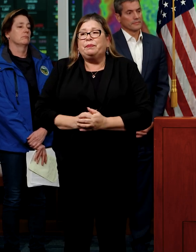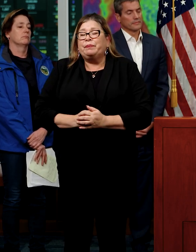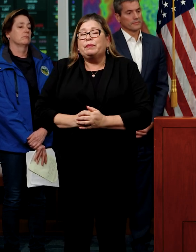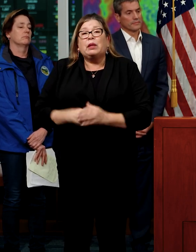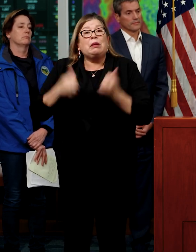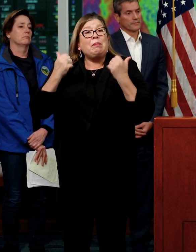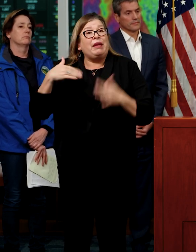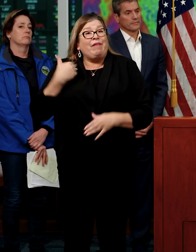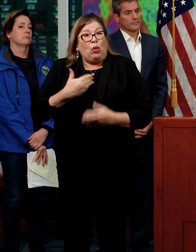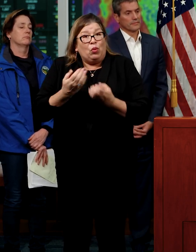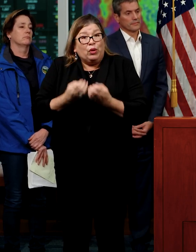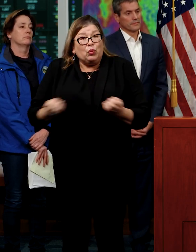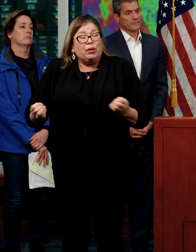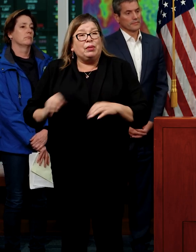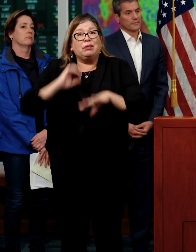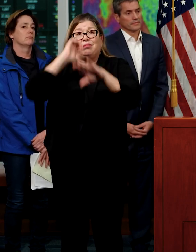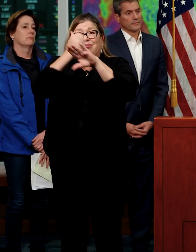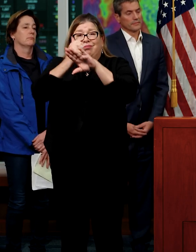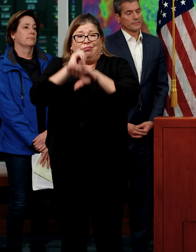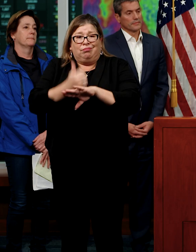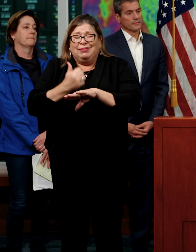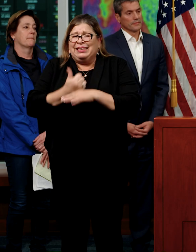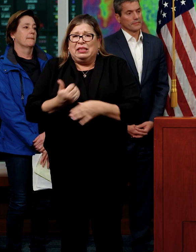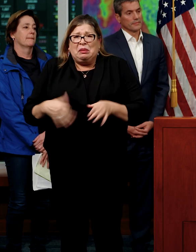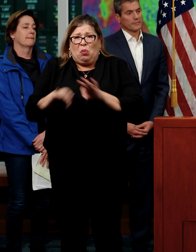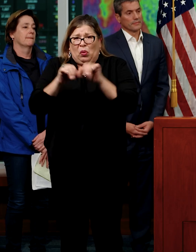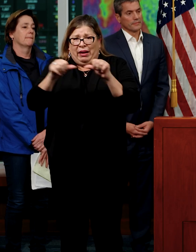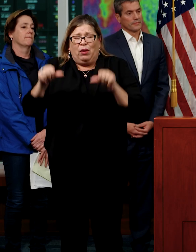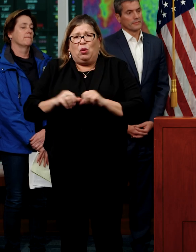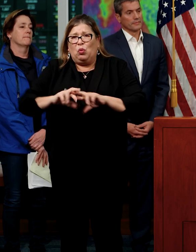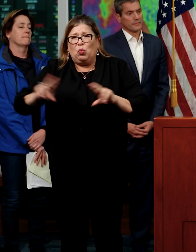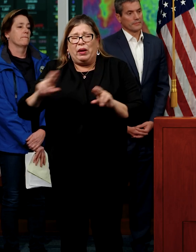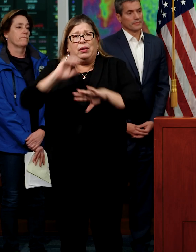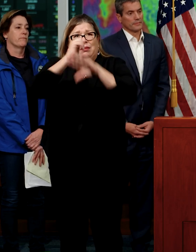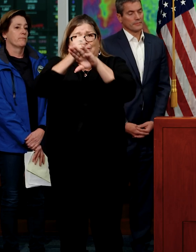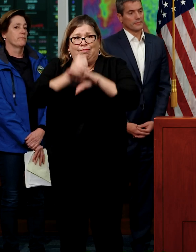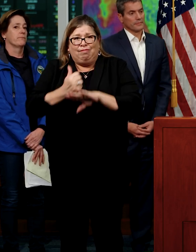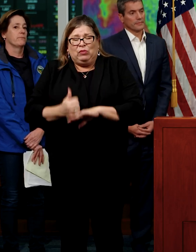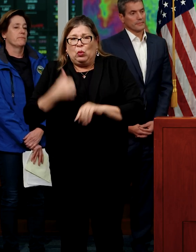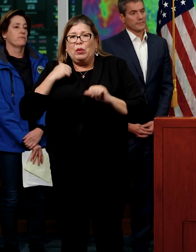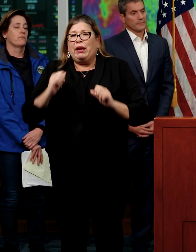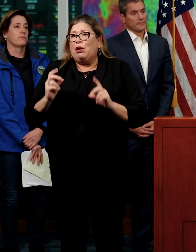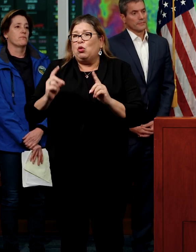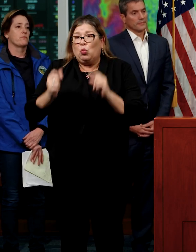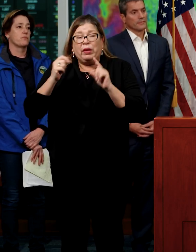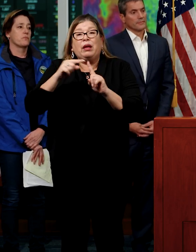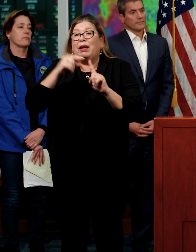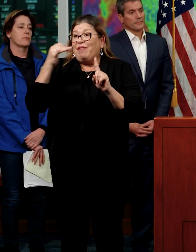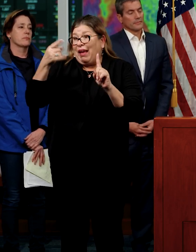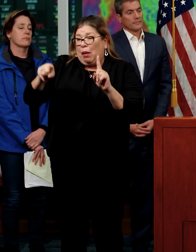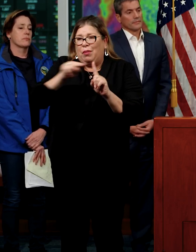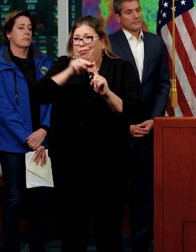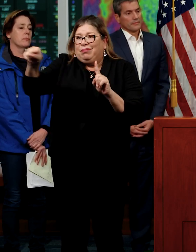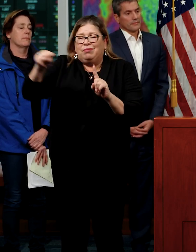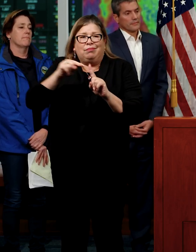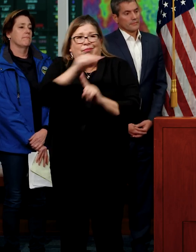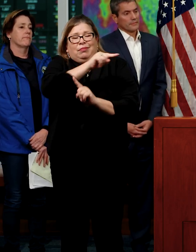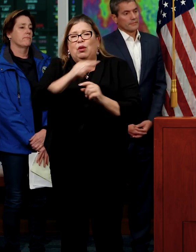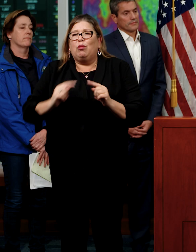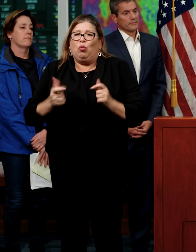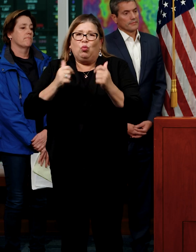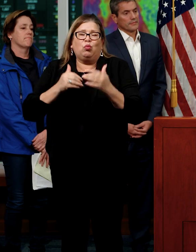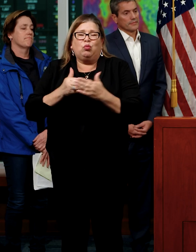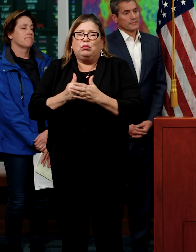and many of our resources in critical locations so that we can be very quick and nimble to react and recover very